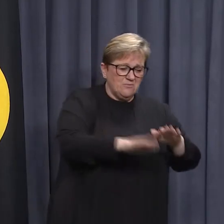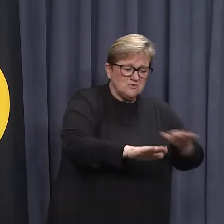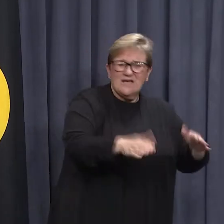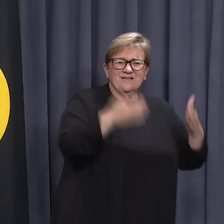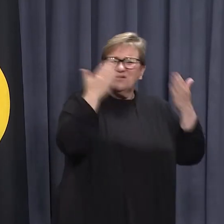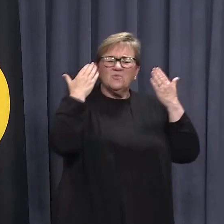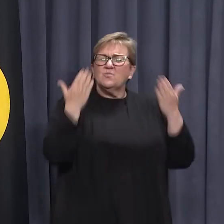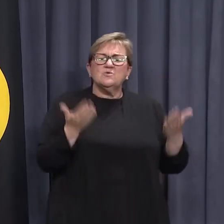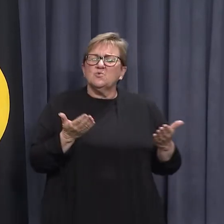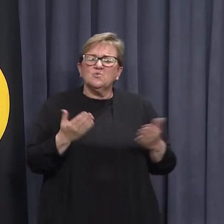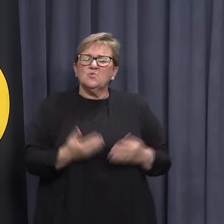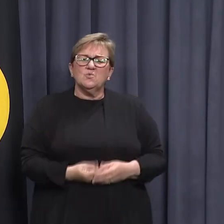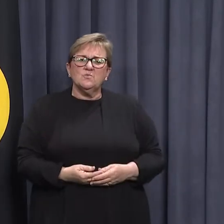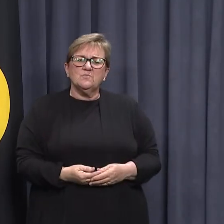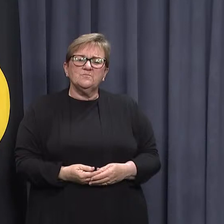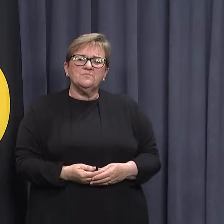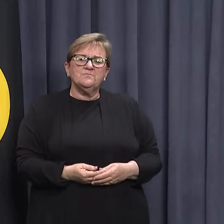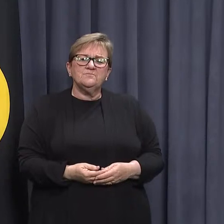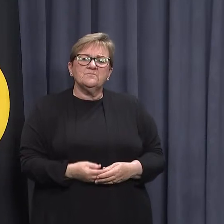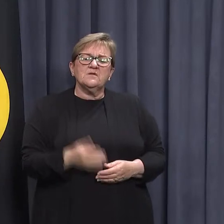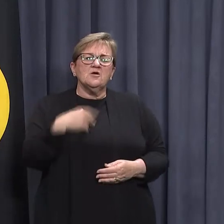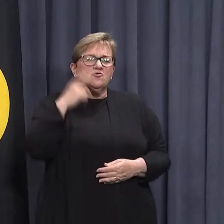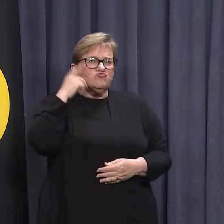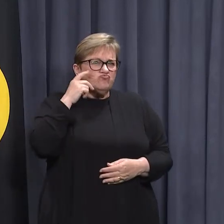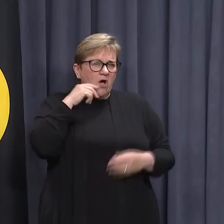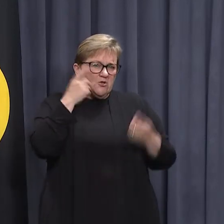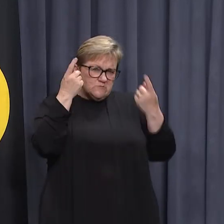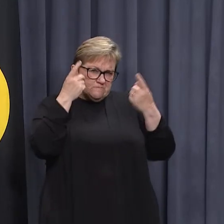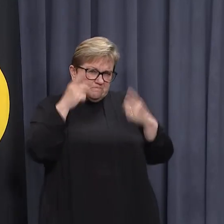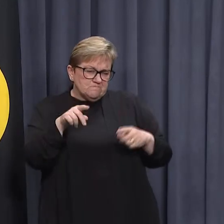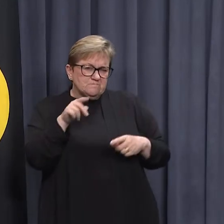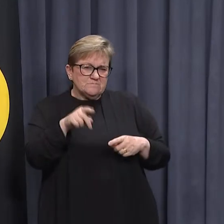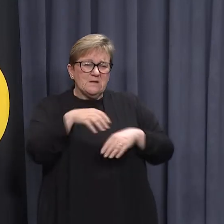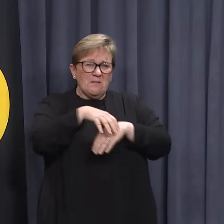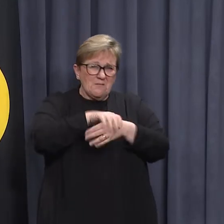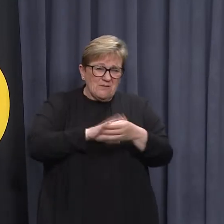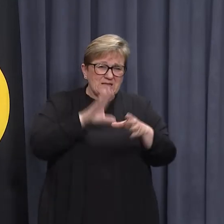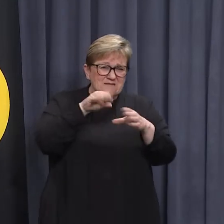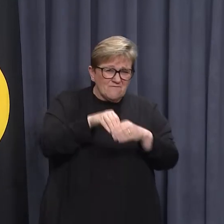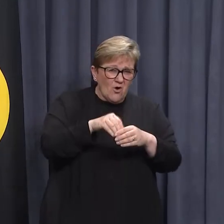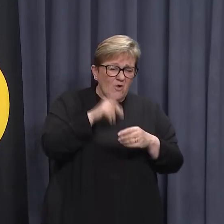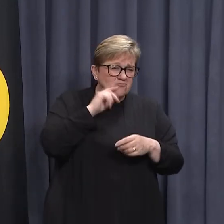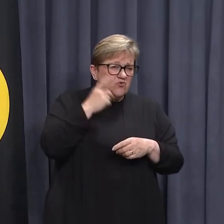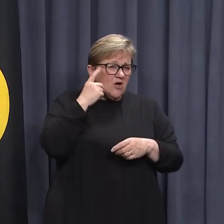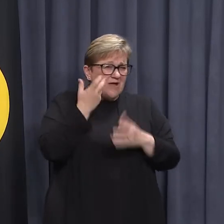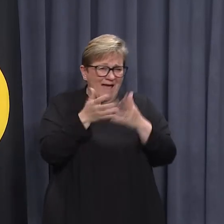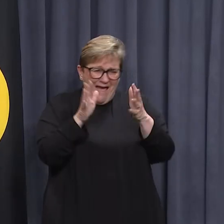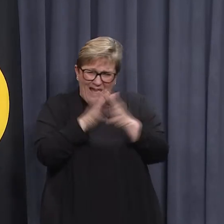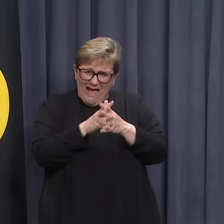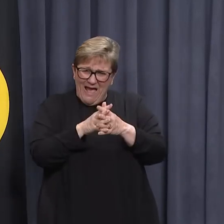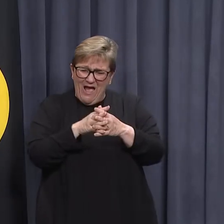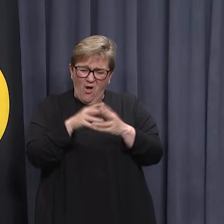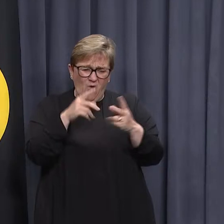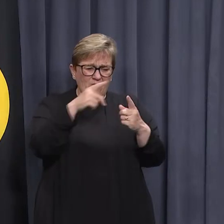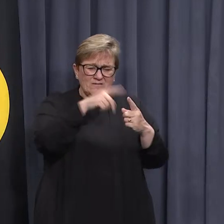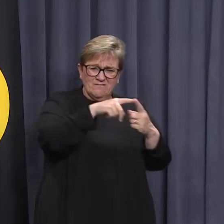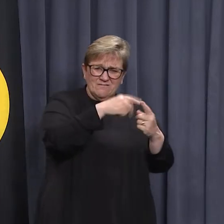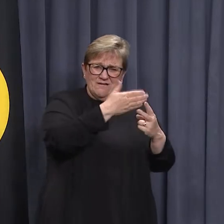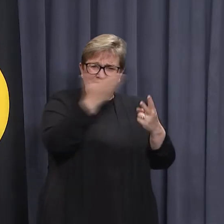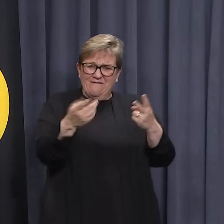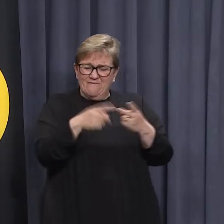actually know that exact detail at this point in time. We're trying to nail that detail down. The police are involved in trying to nail that detail down. They're trying to